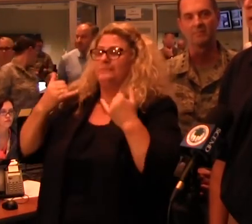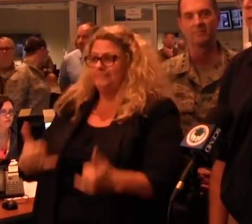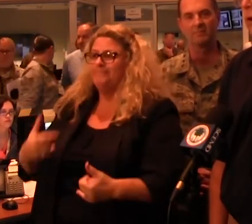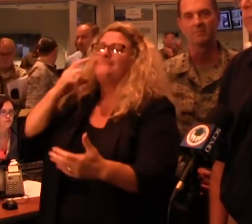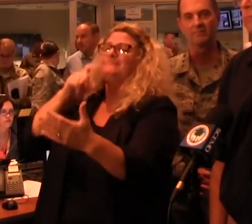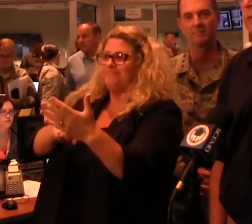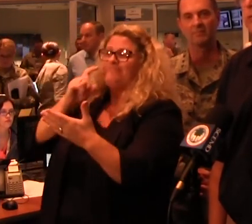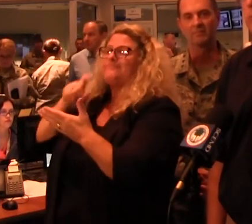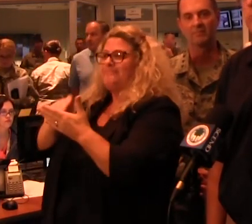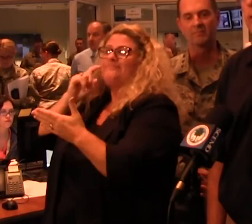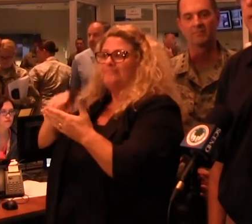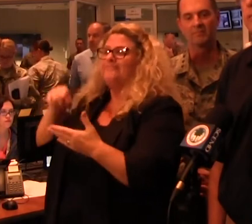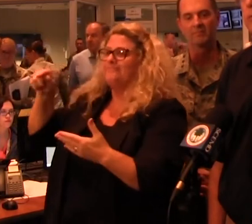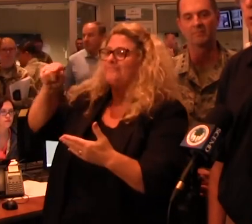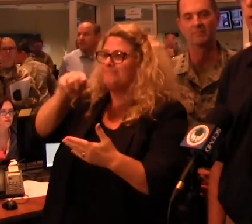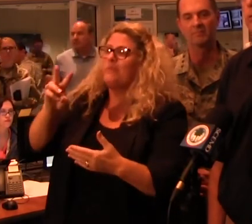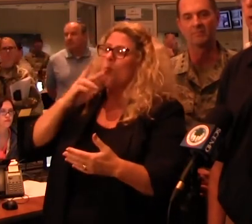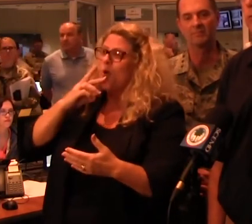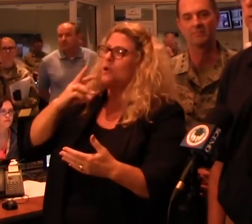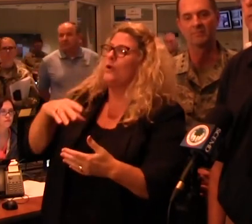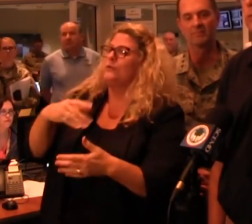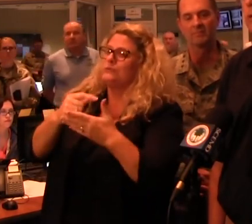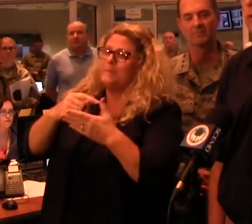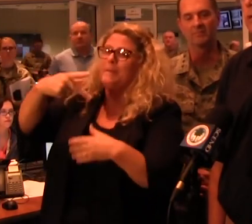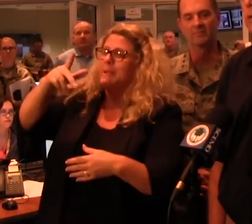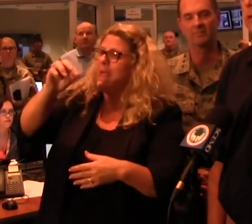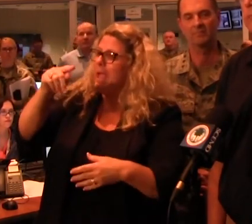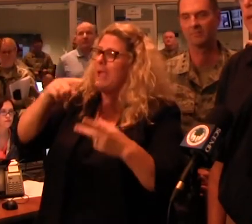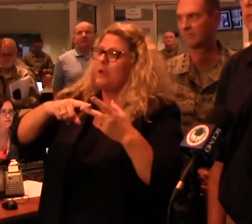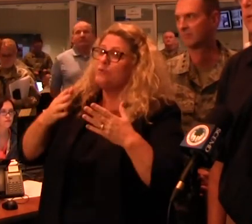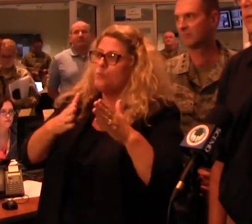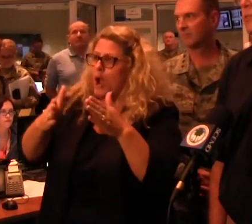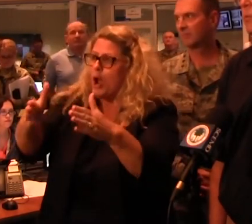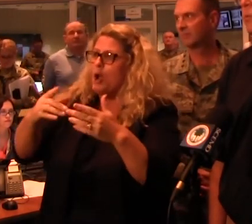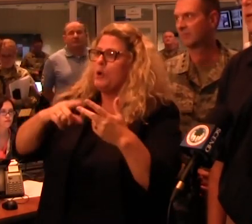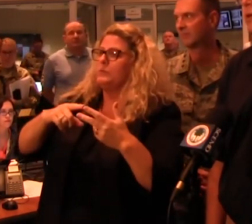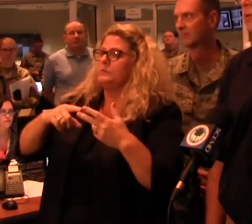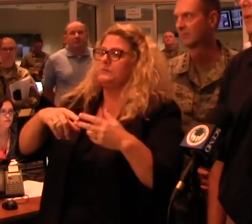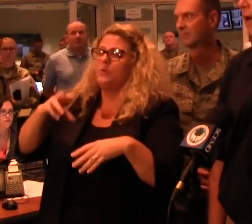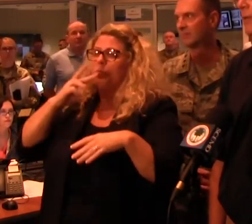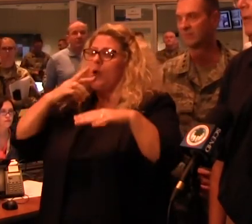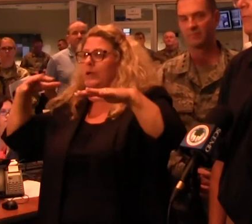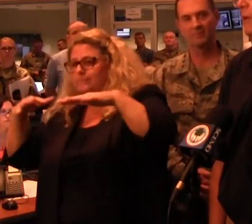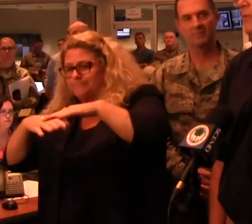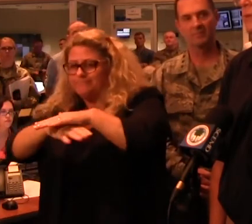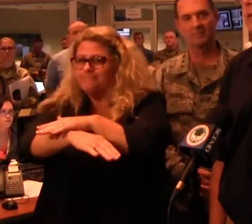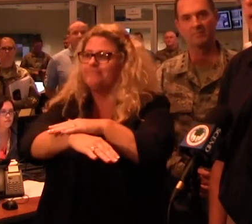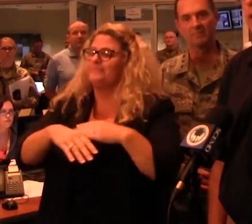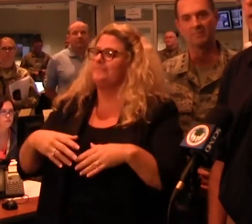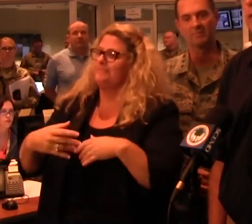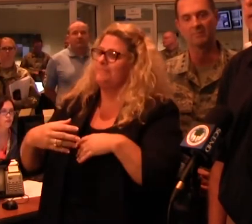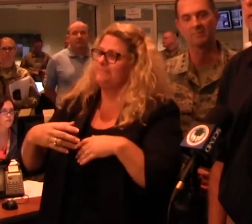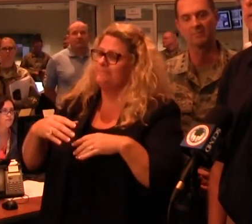you know, water treatment plants, roads, culverts, you know, that sort of thing. So we're continuing to gather that information.